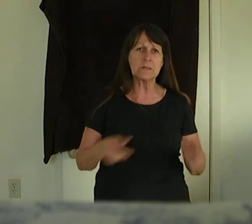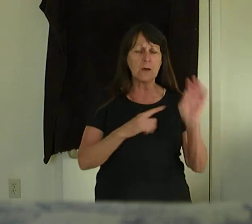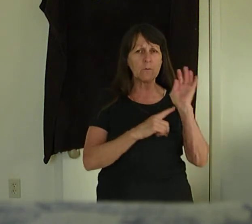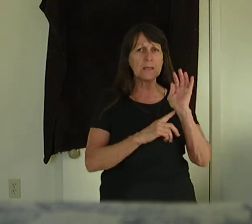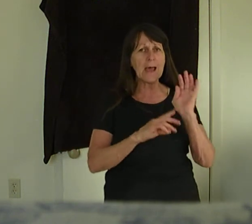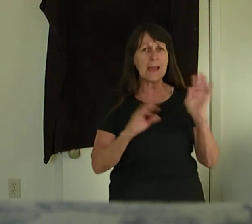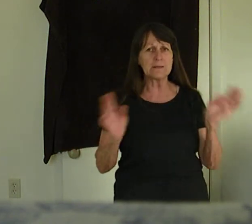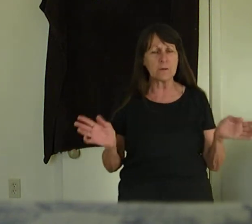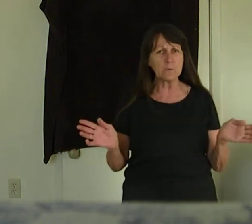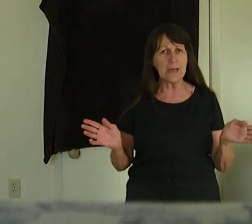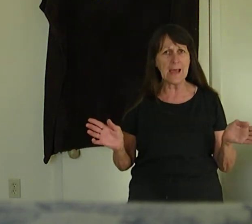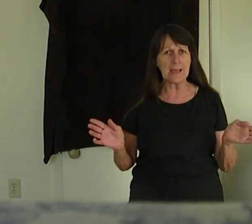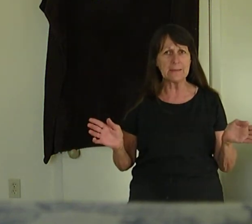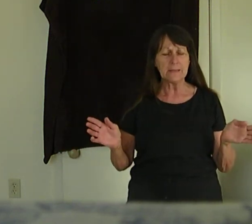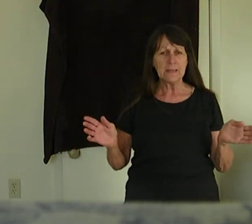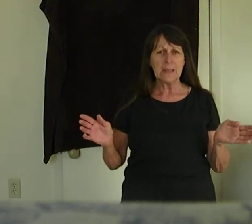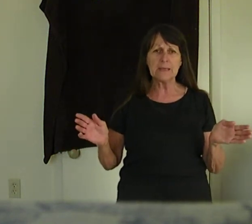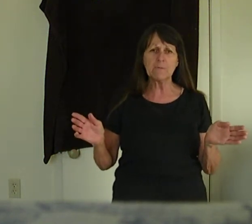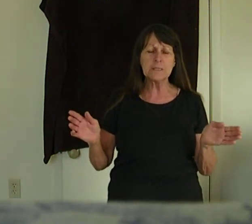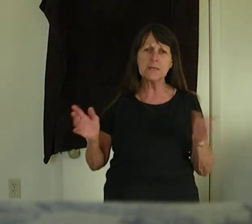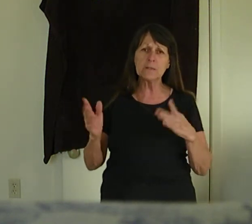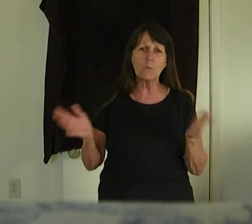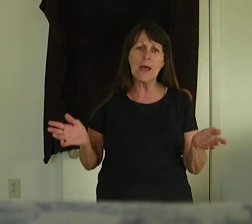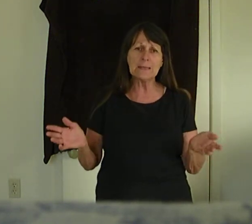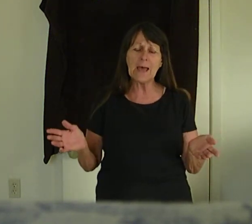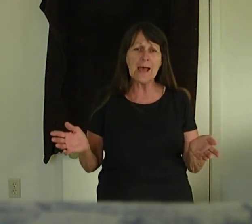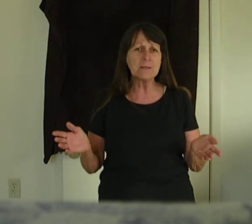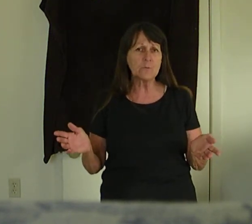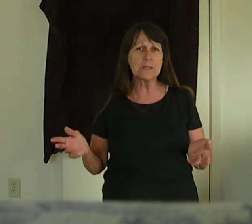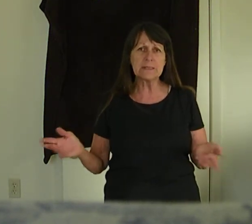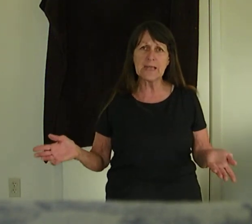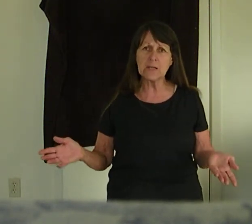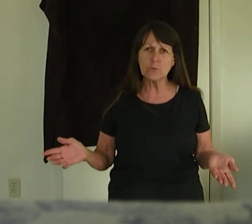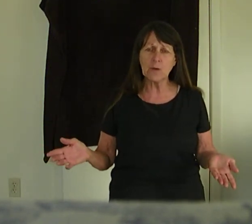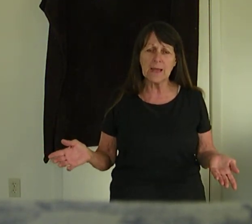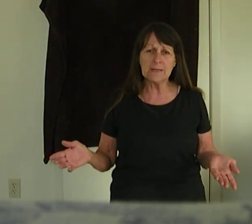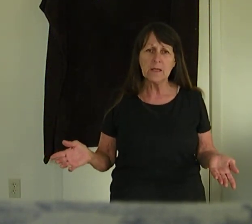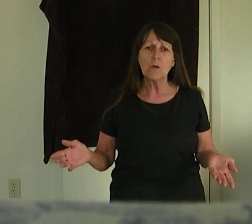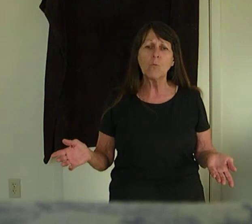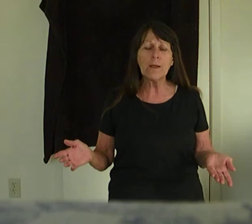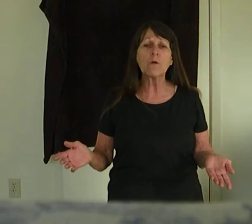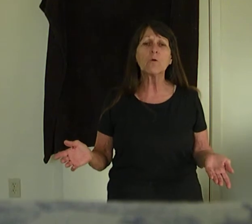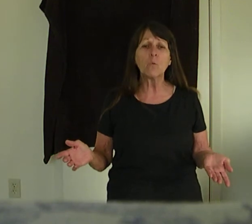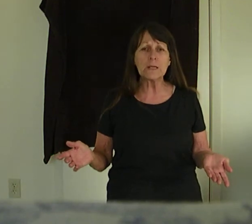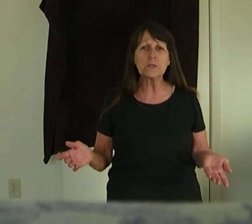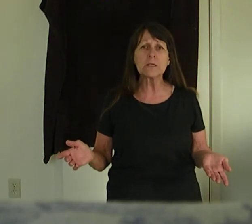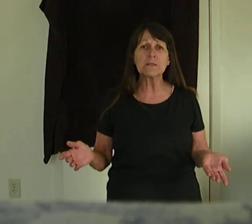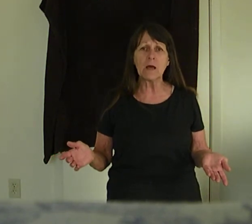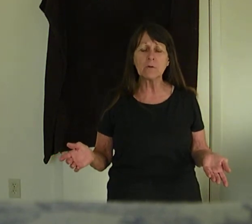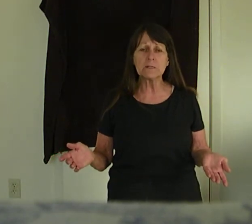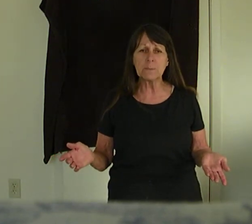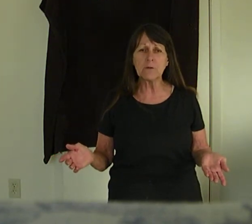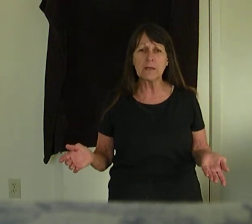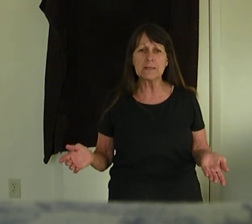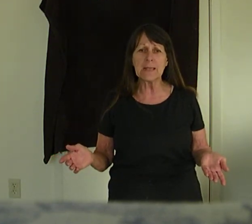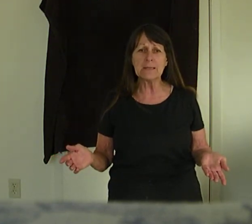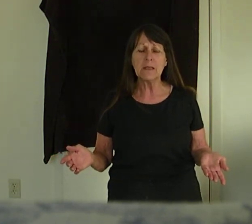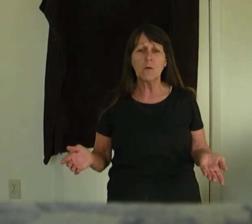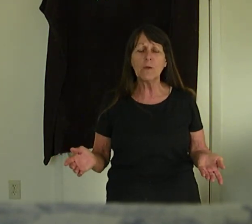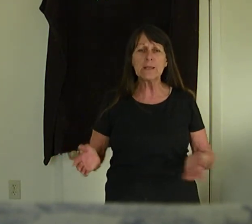don't lie, don't lie. And if we tell a little white lies or we exaggerate, we are quenching the Holy Spirit. And we can